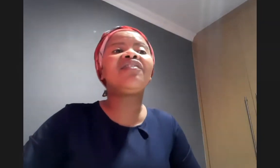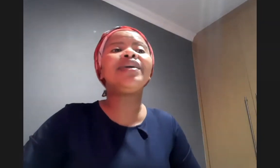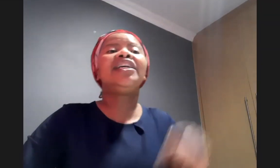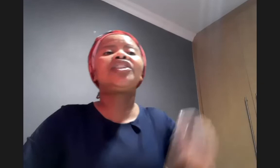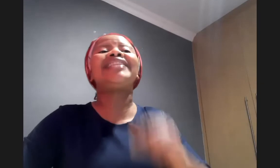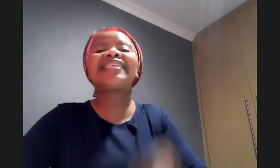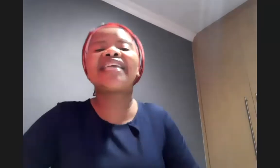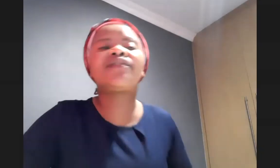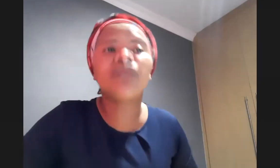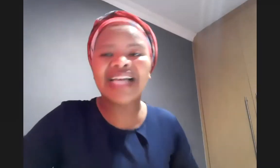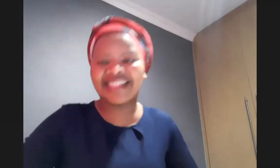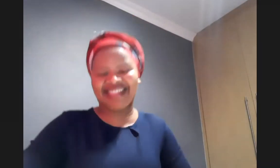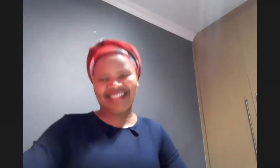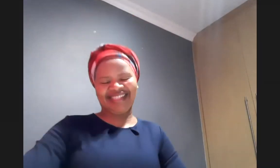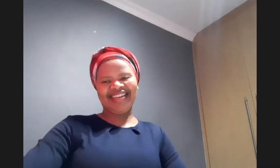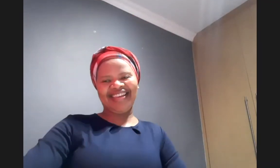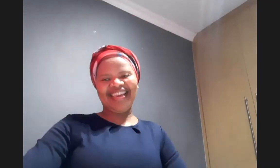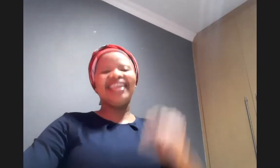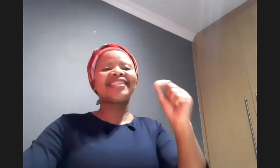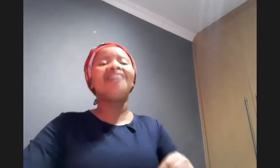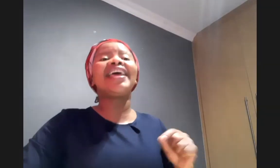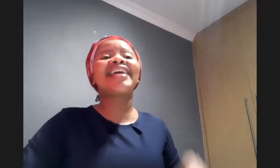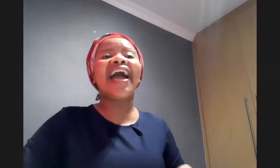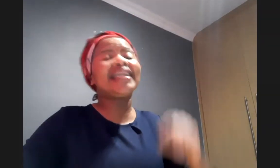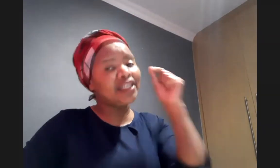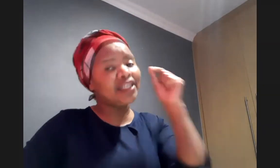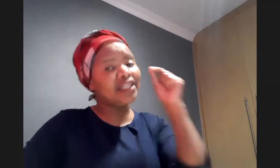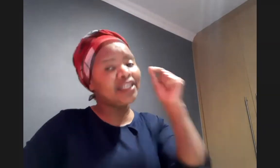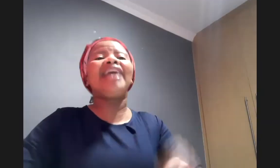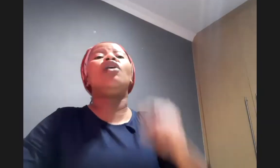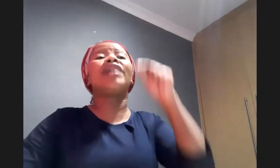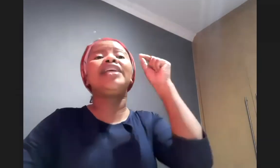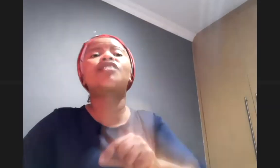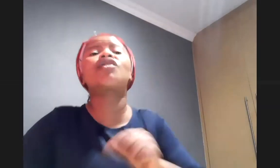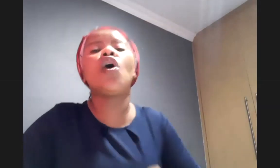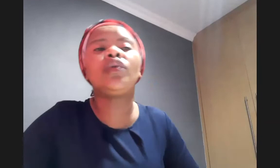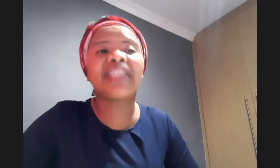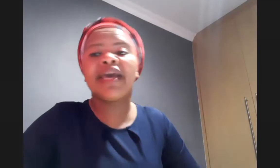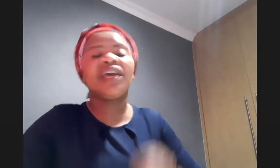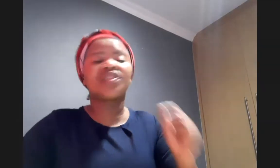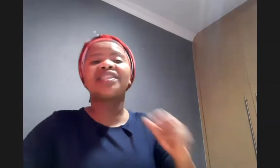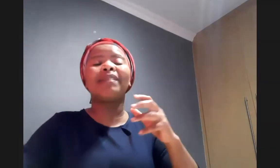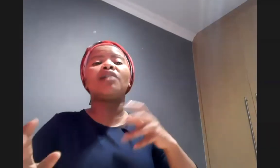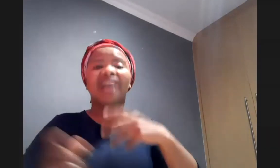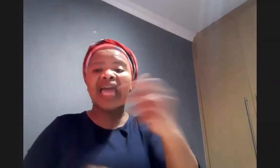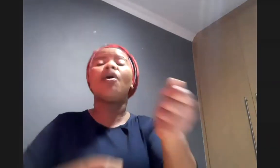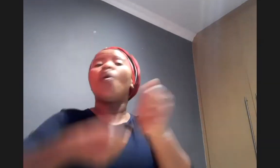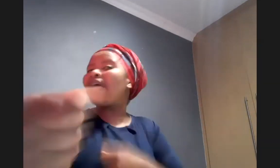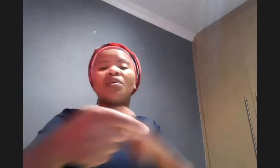me jesus served judas he served a guy that he knew had already sold him it was just a middle of time where he would